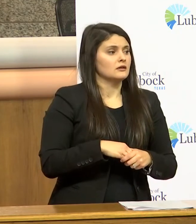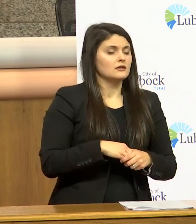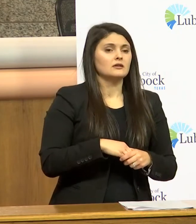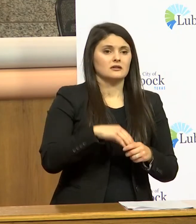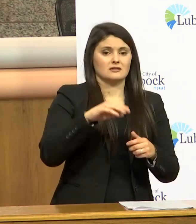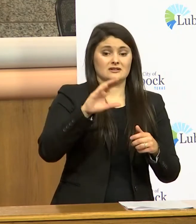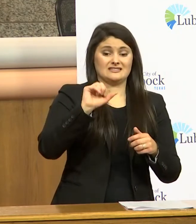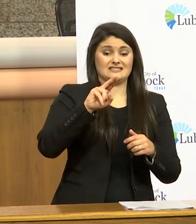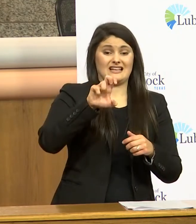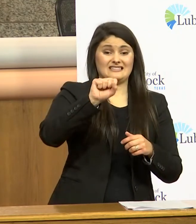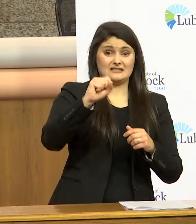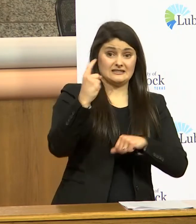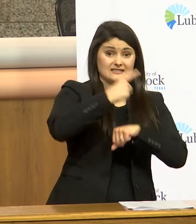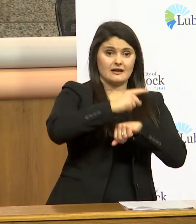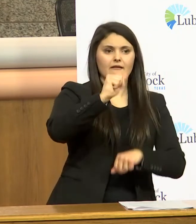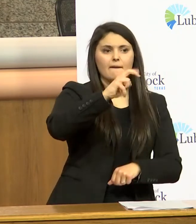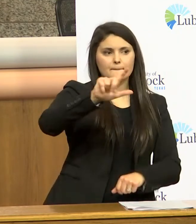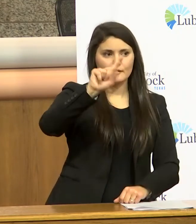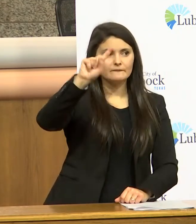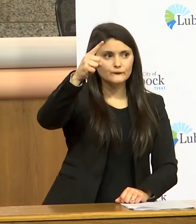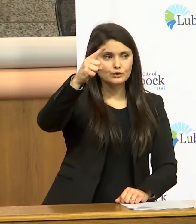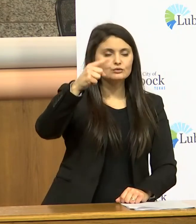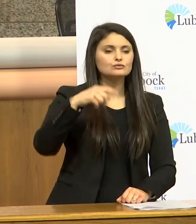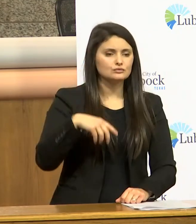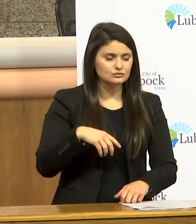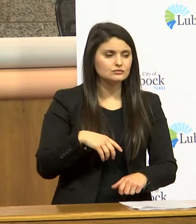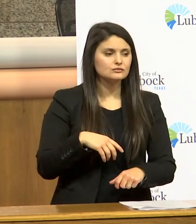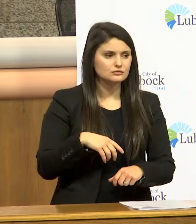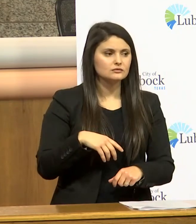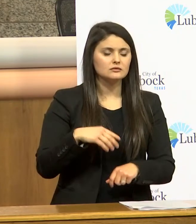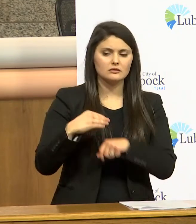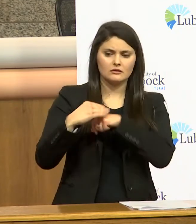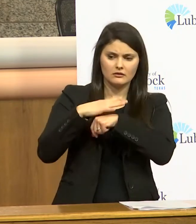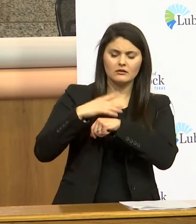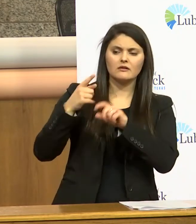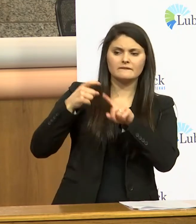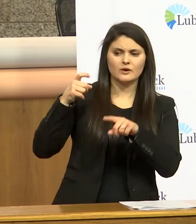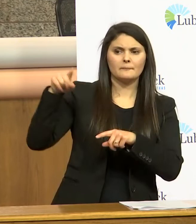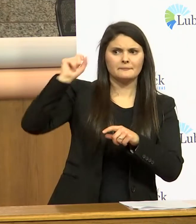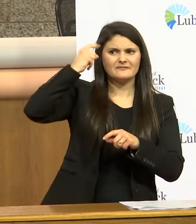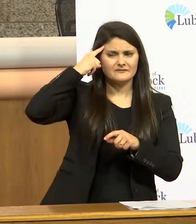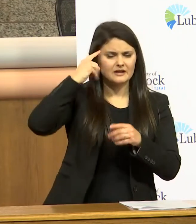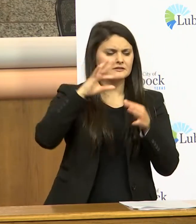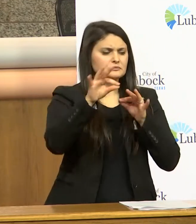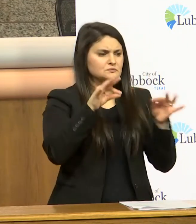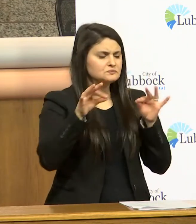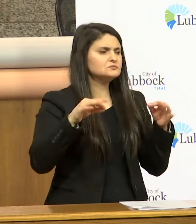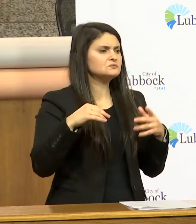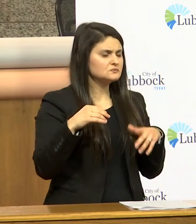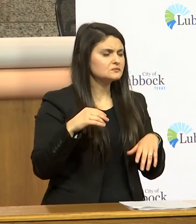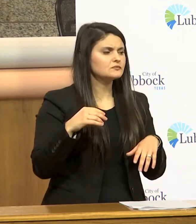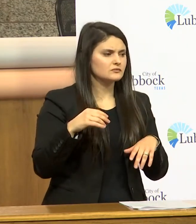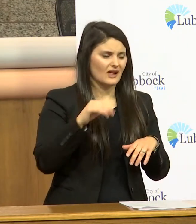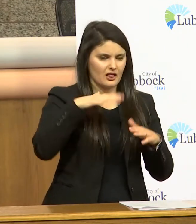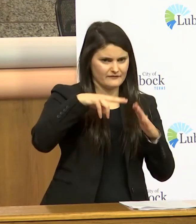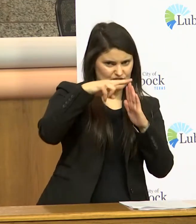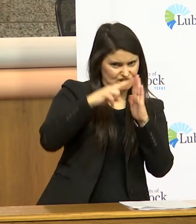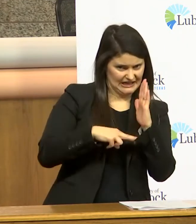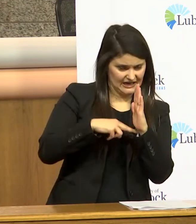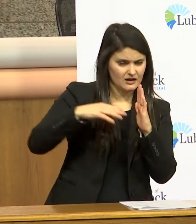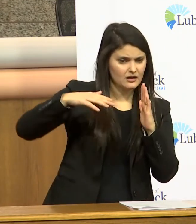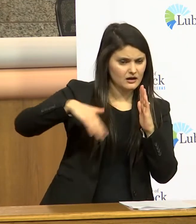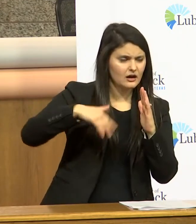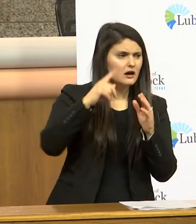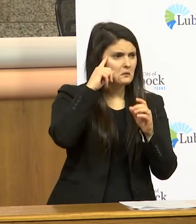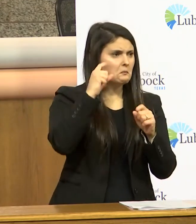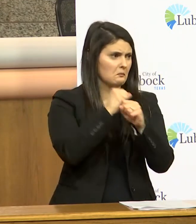april 1st i got guidance just this afternoon from the feds around the census i have not even had a time to read it yet um i